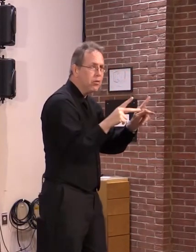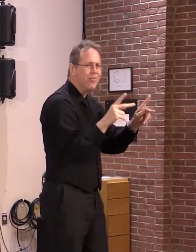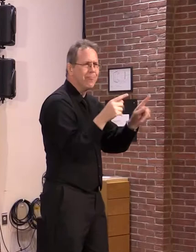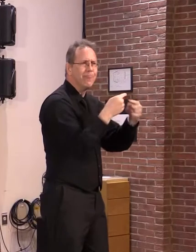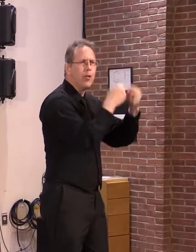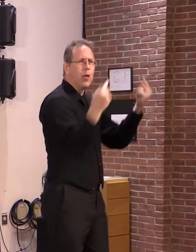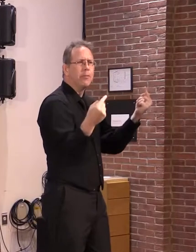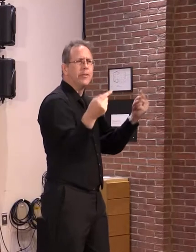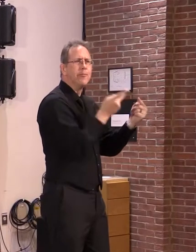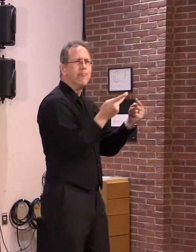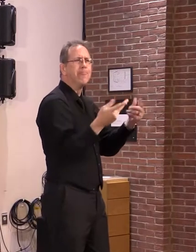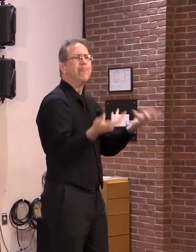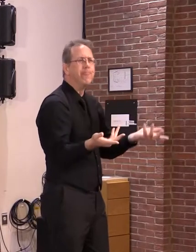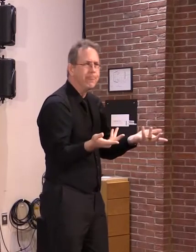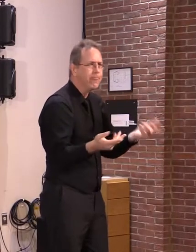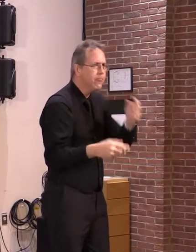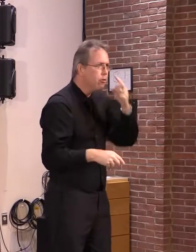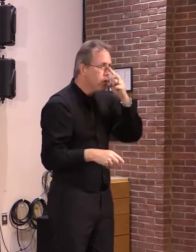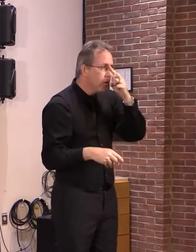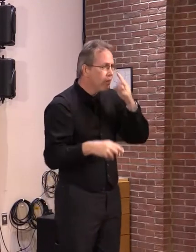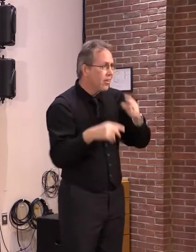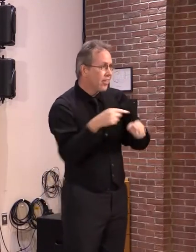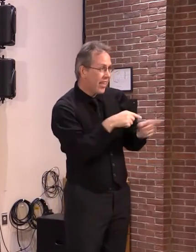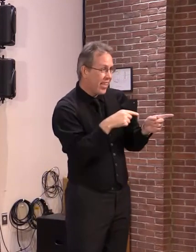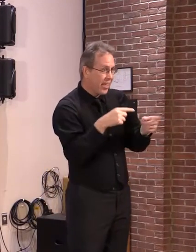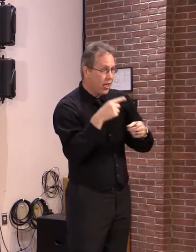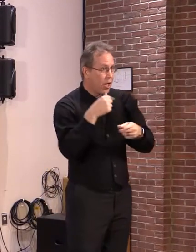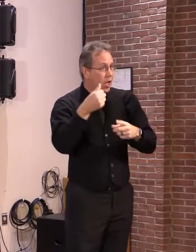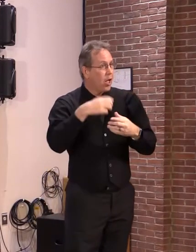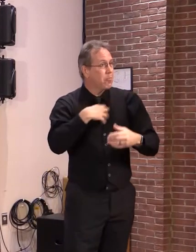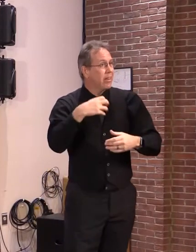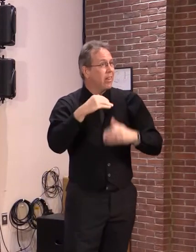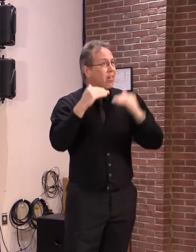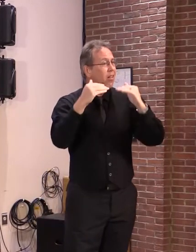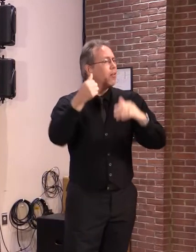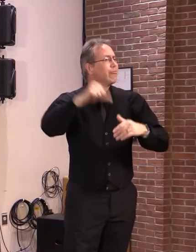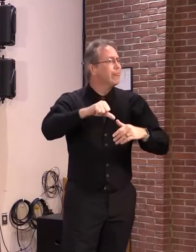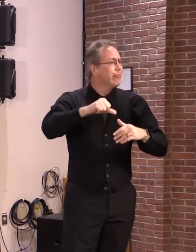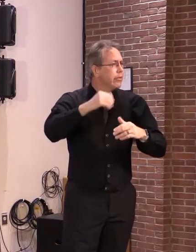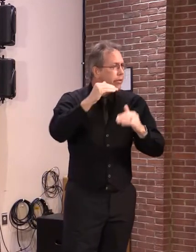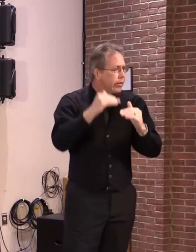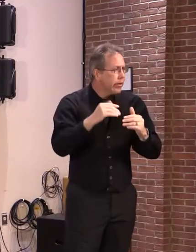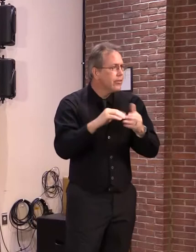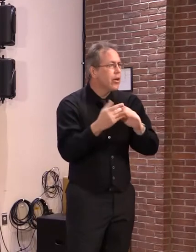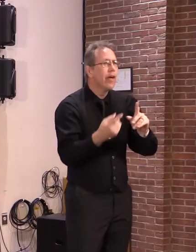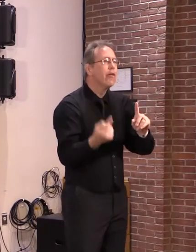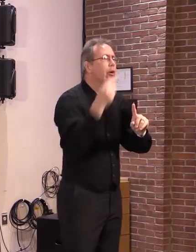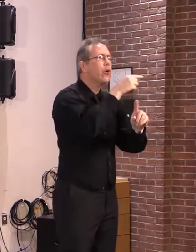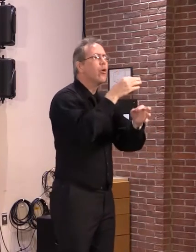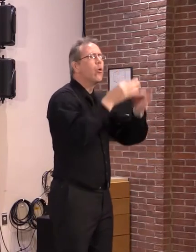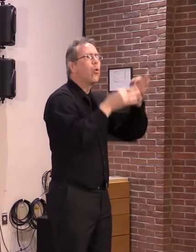even one individual can do, that goes to one environmental court and the environmental court